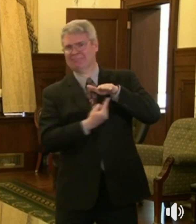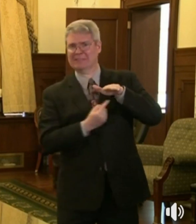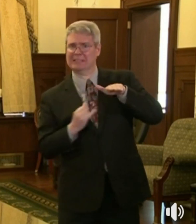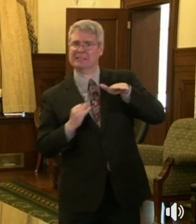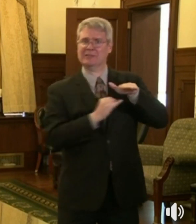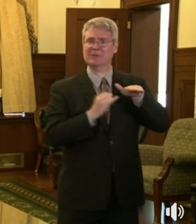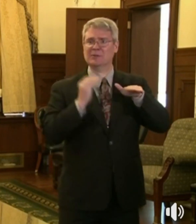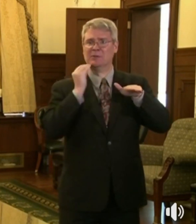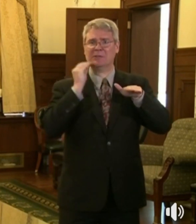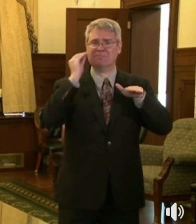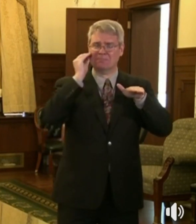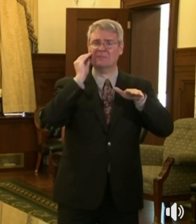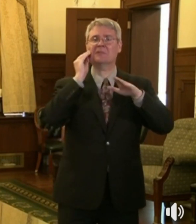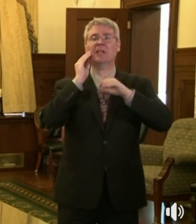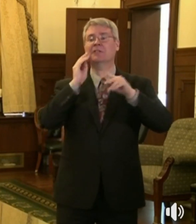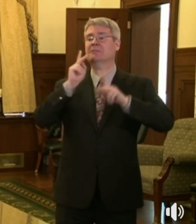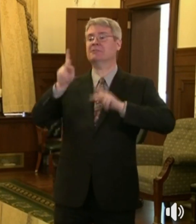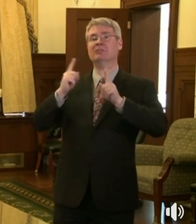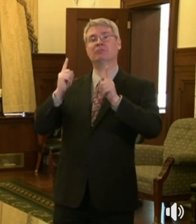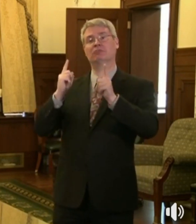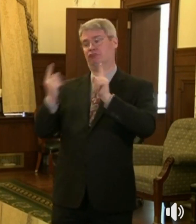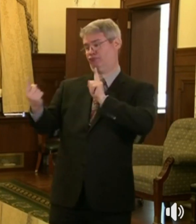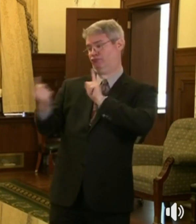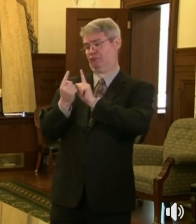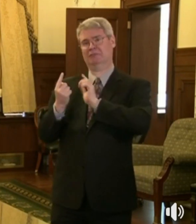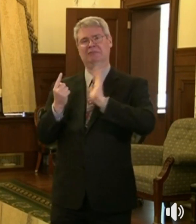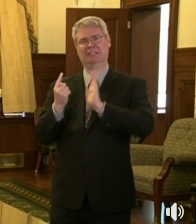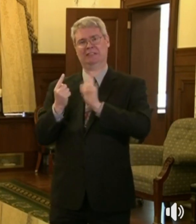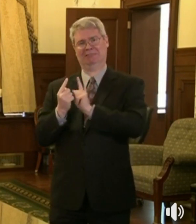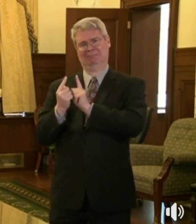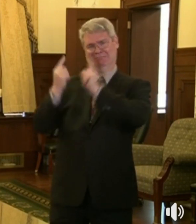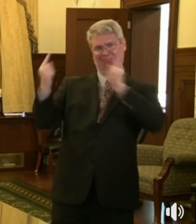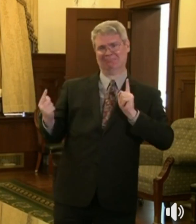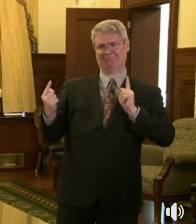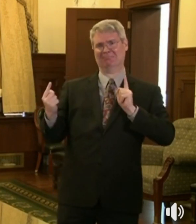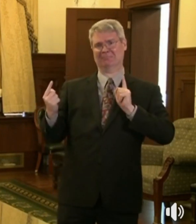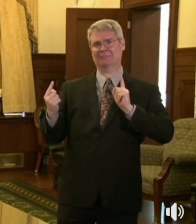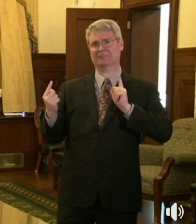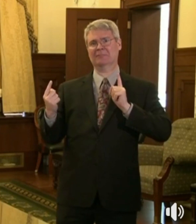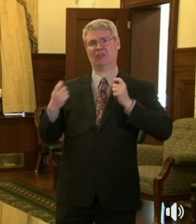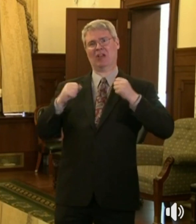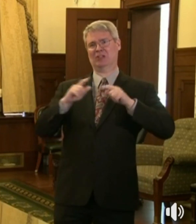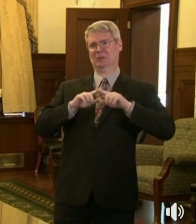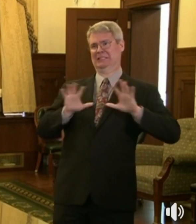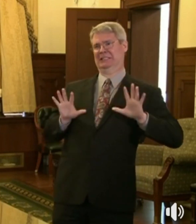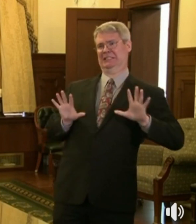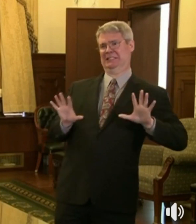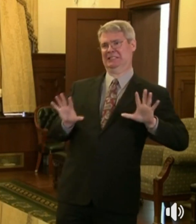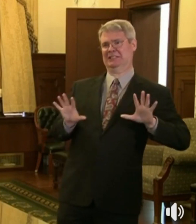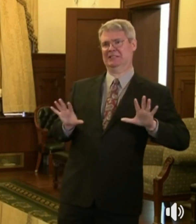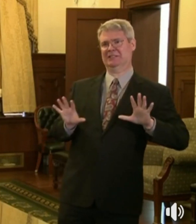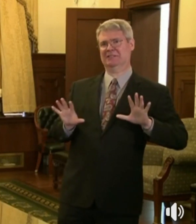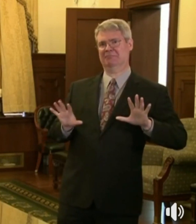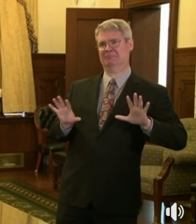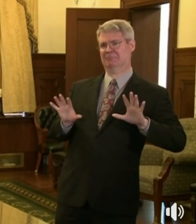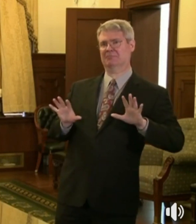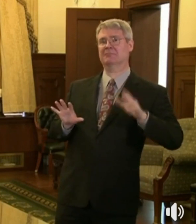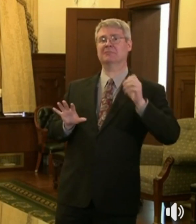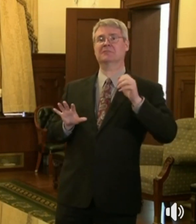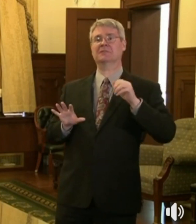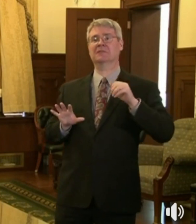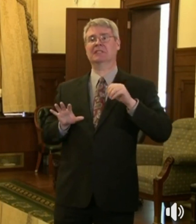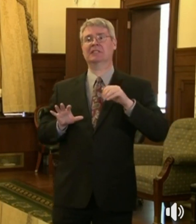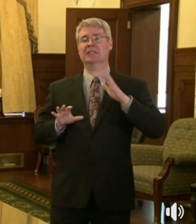distance of six feet between you and others who are not members of your household. Wear protective face